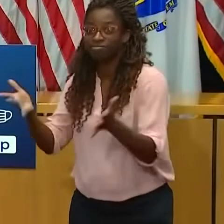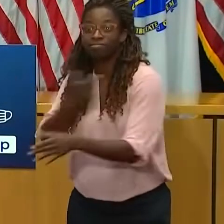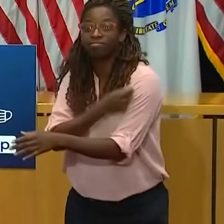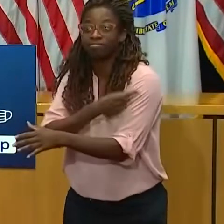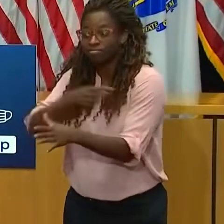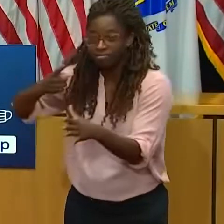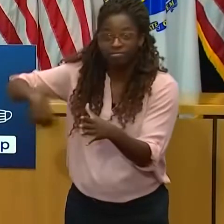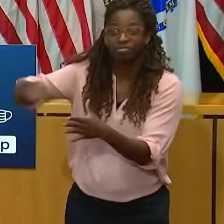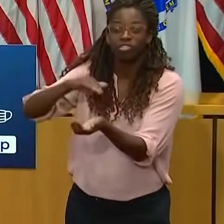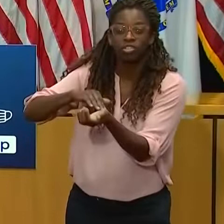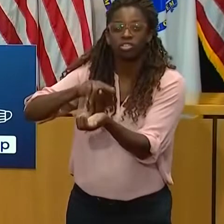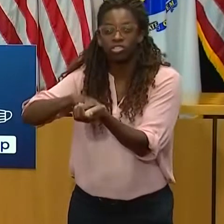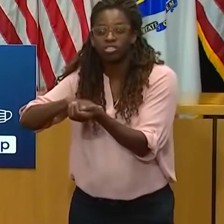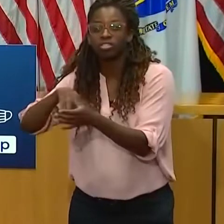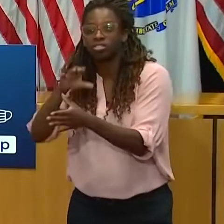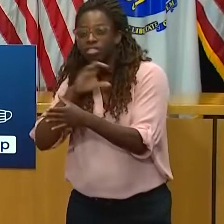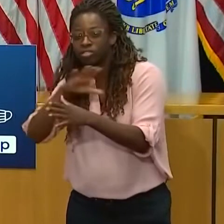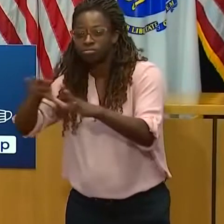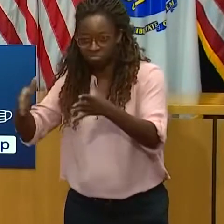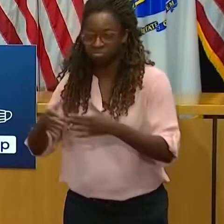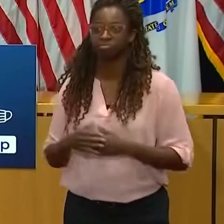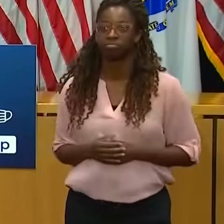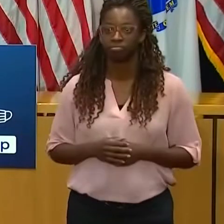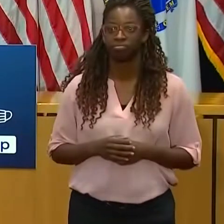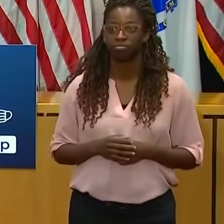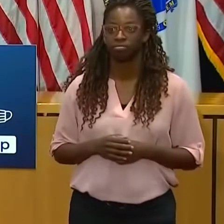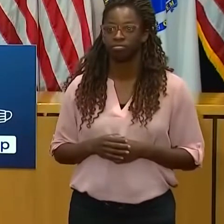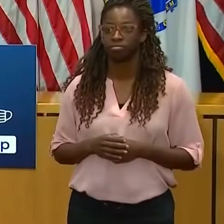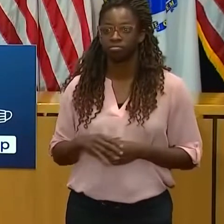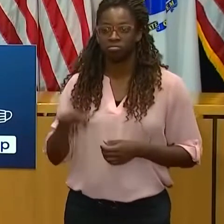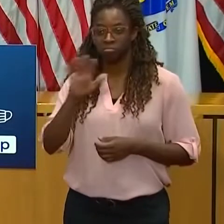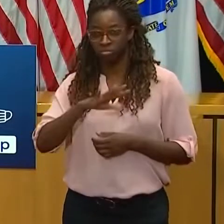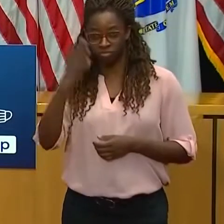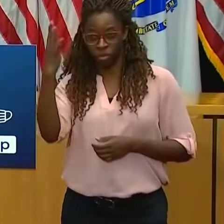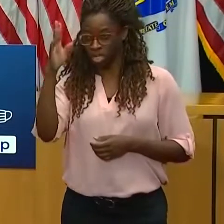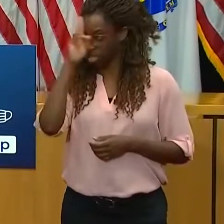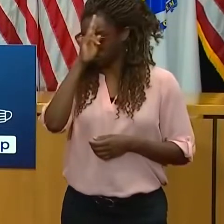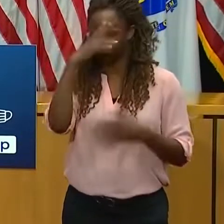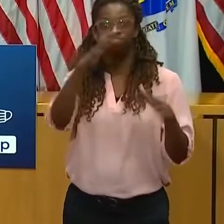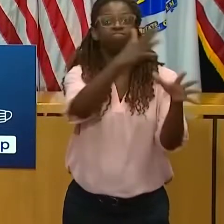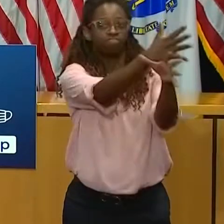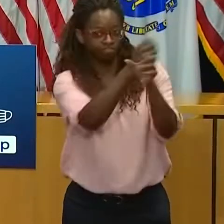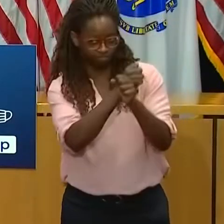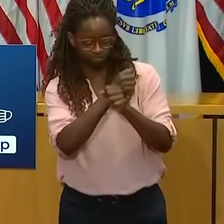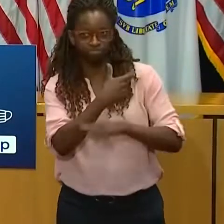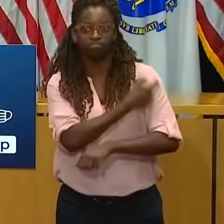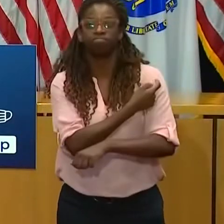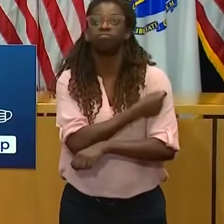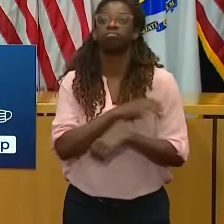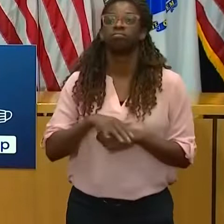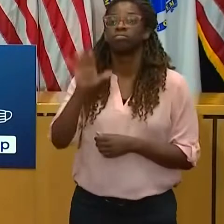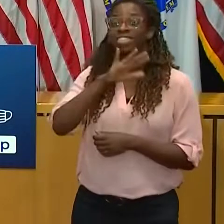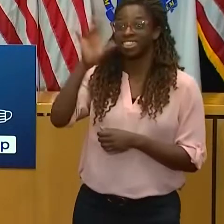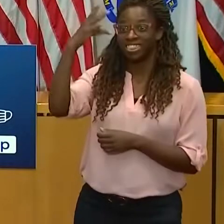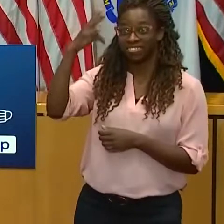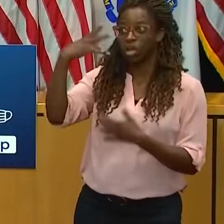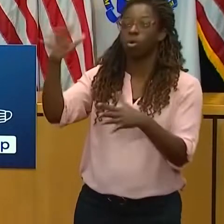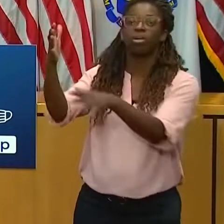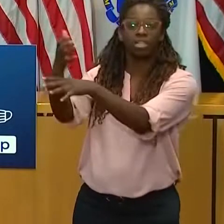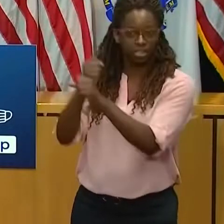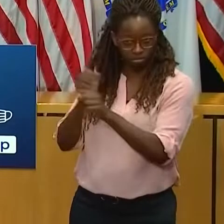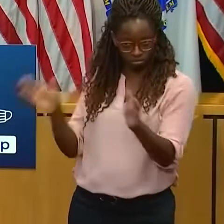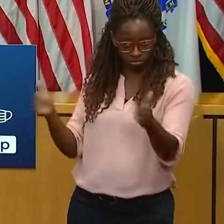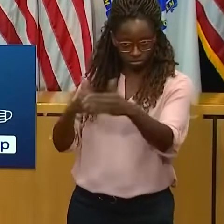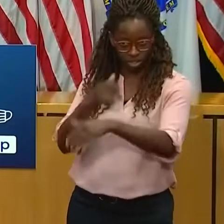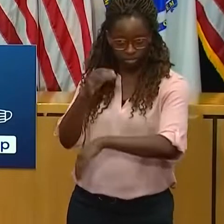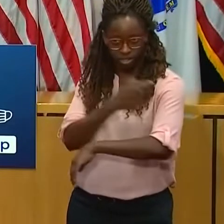On Monday, four hospitals received shipments. On Tuesday, 17 additional hospitals received shipments. On Wednesday,